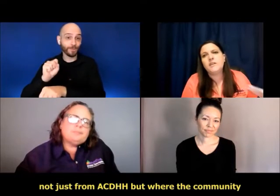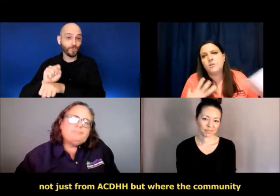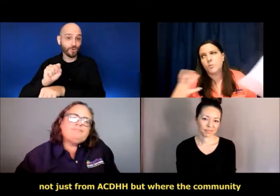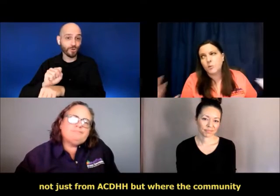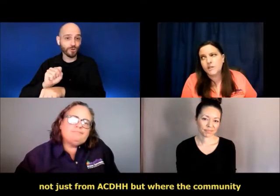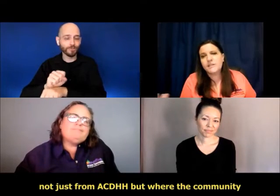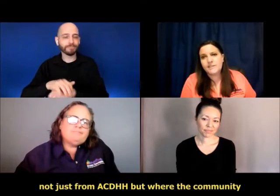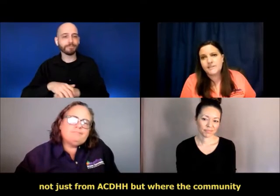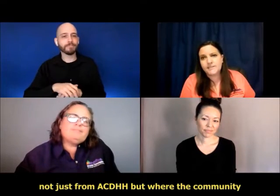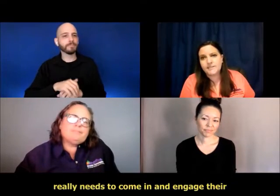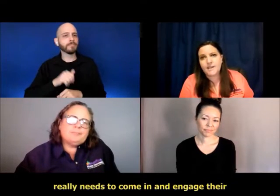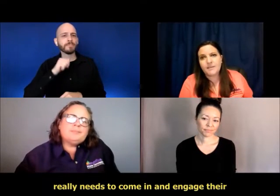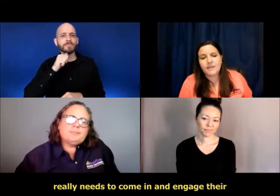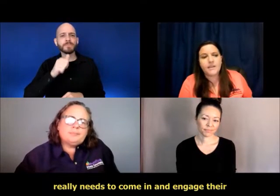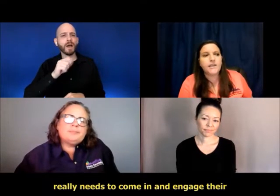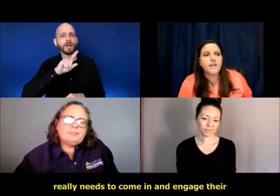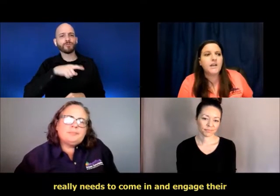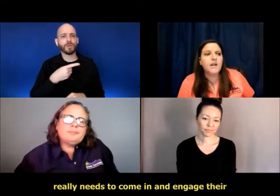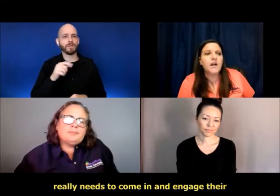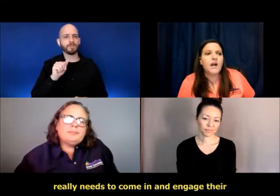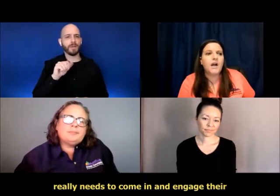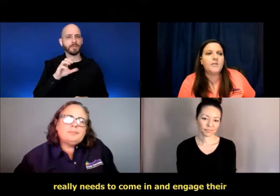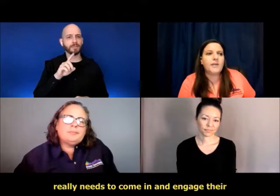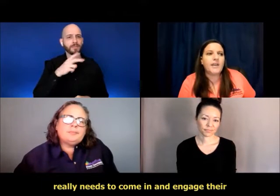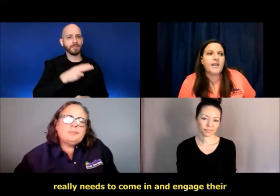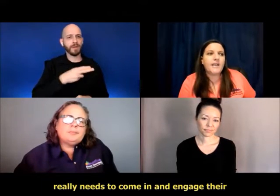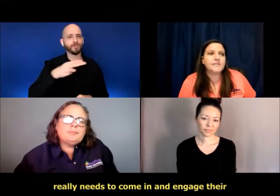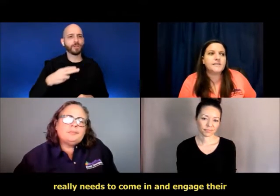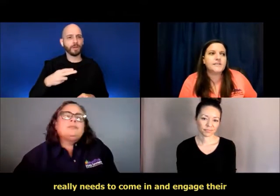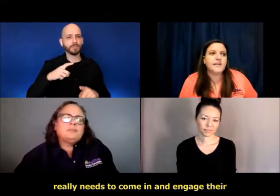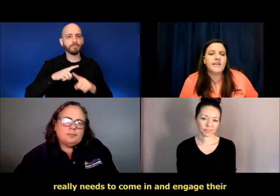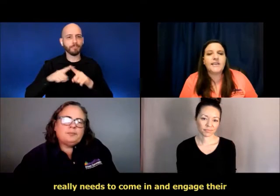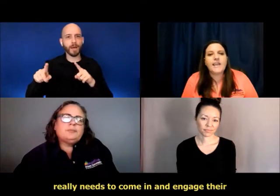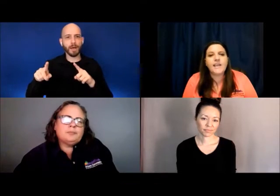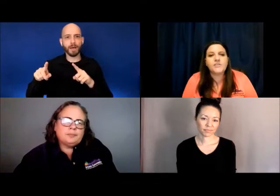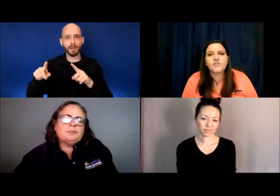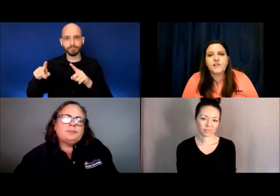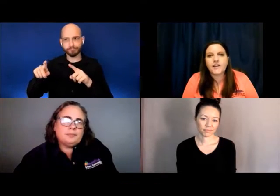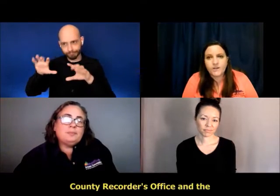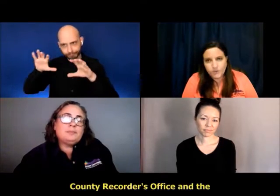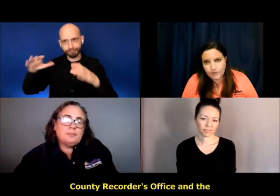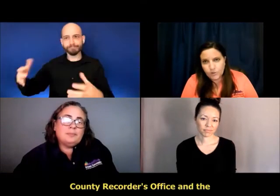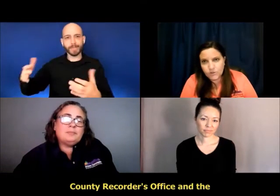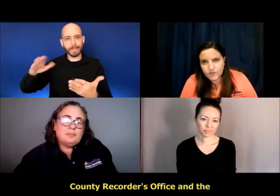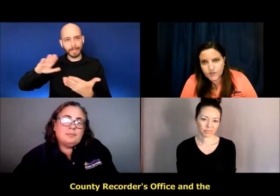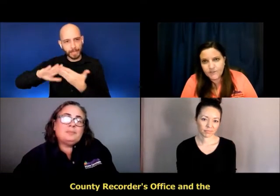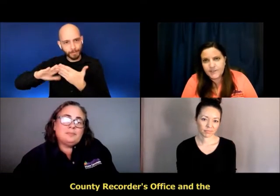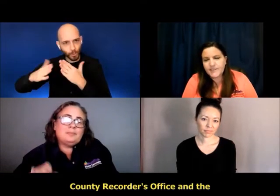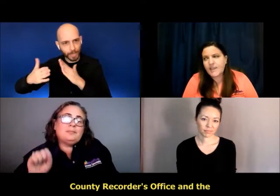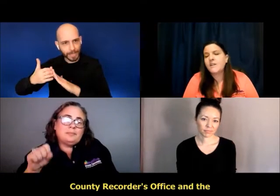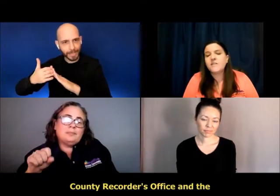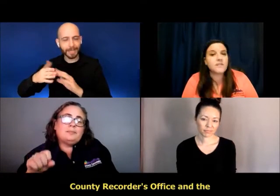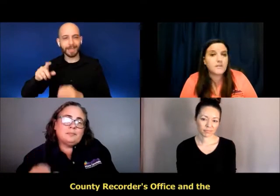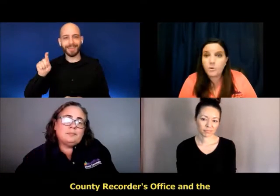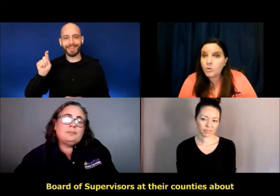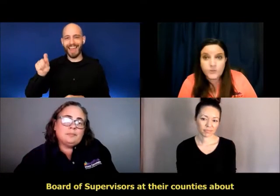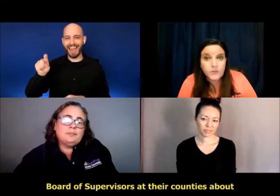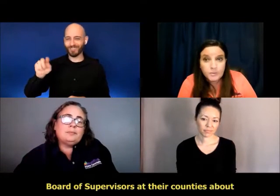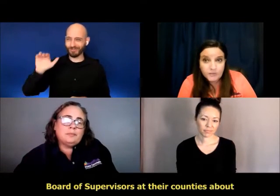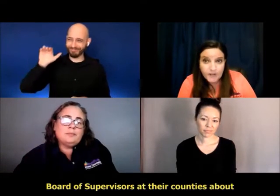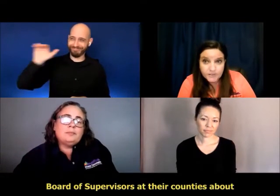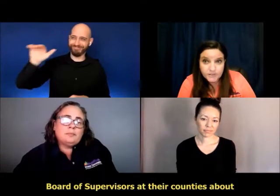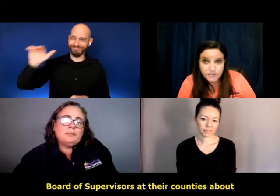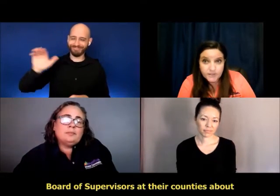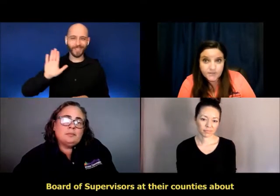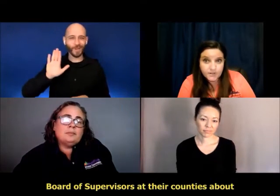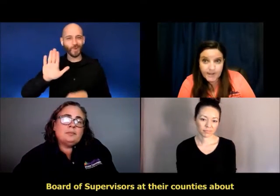the community really needs to come in and engage their county recorder's office and the board